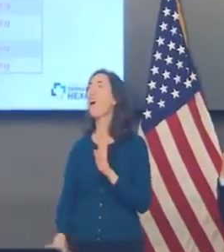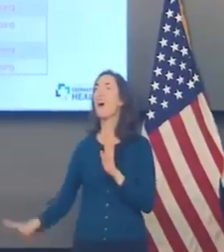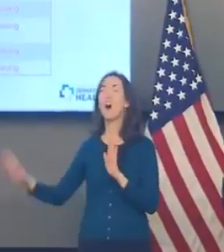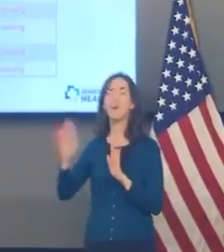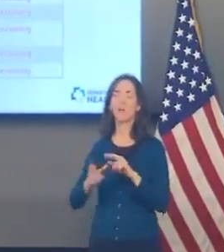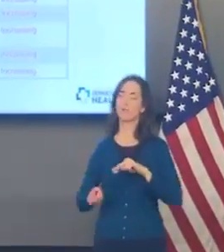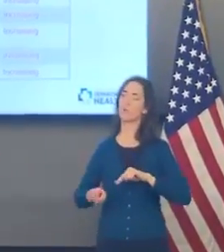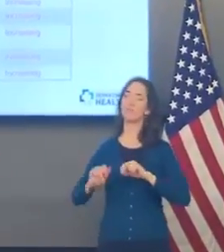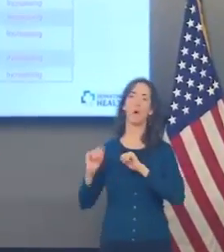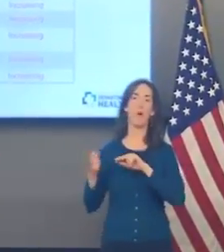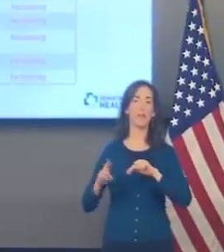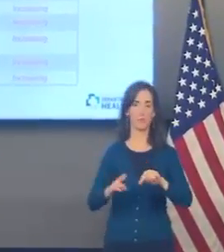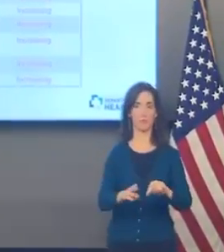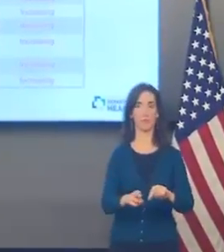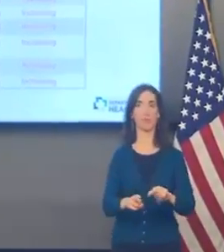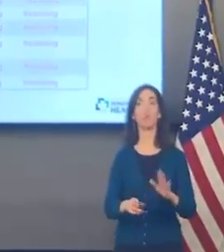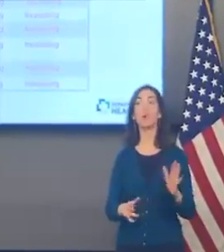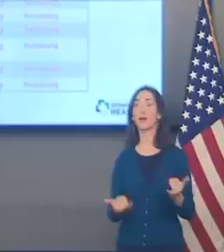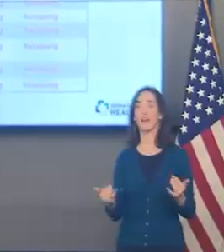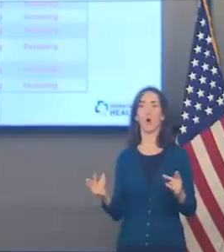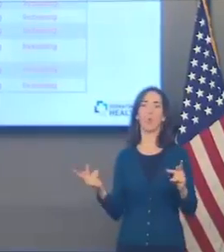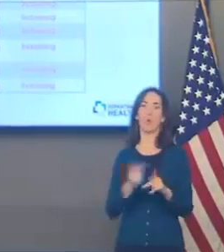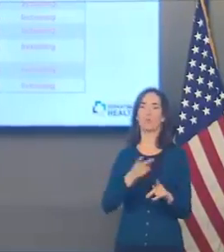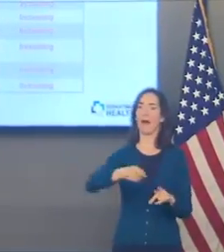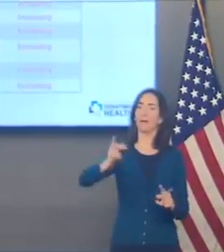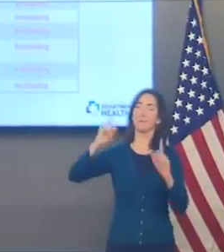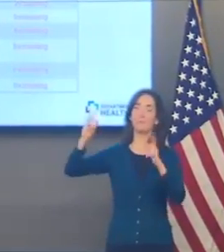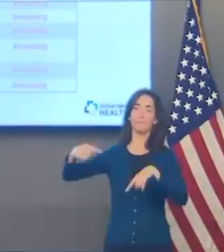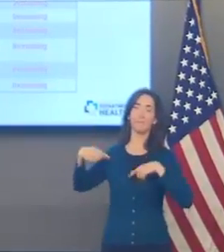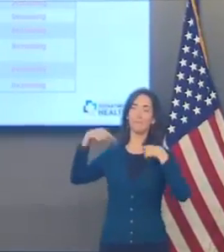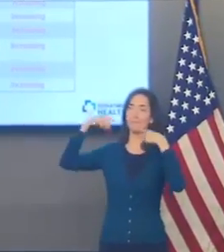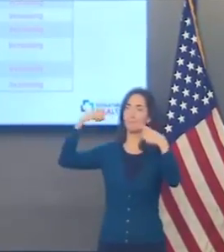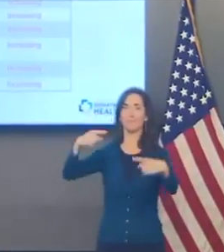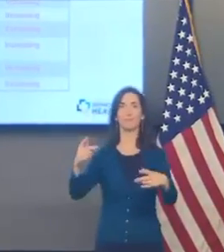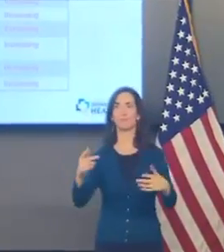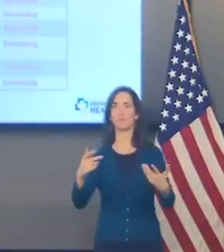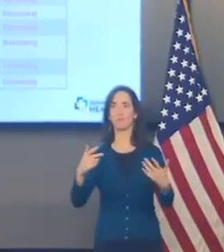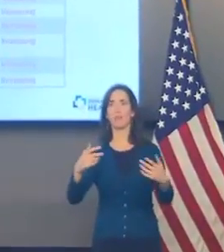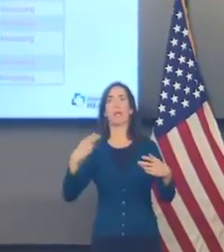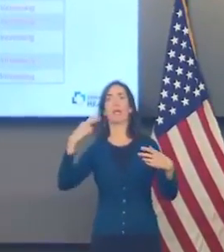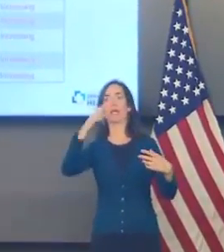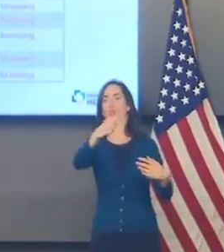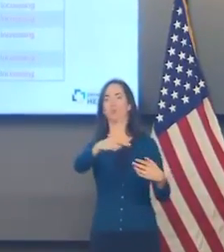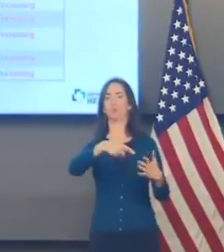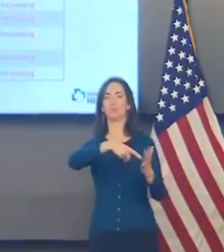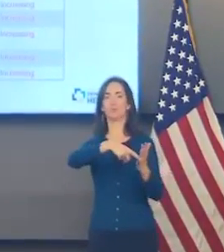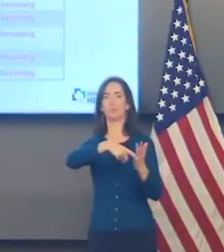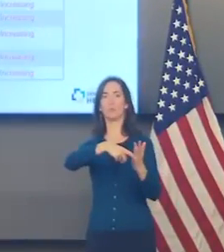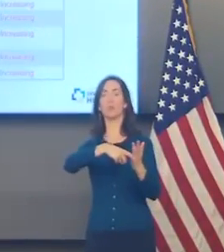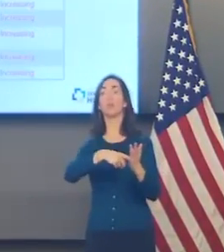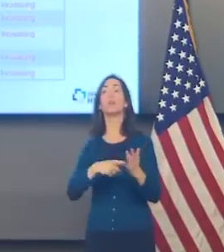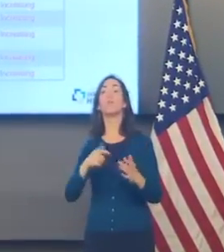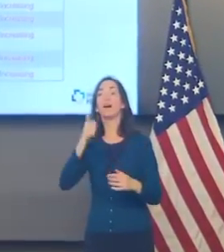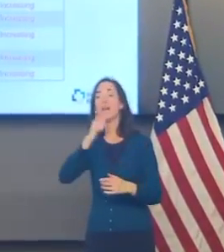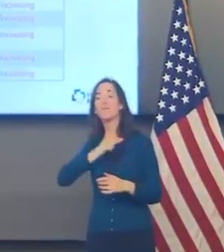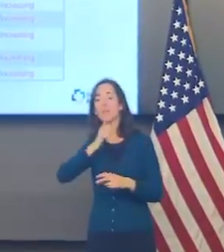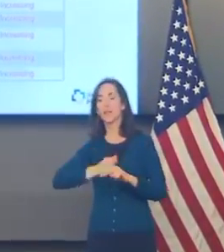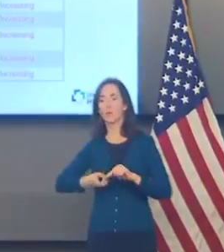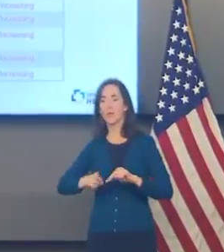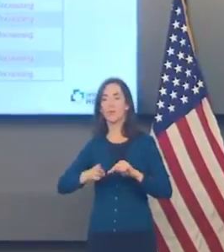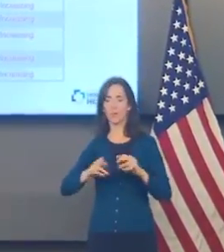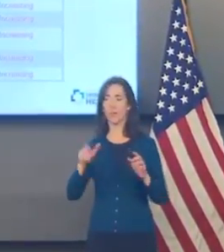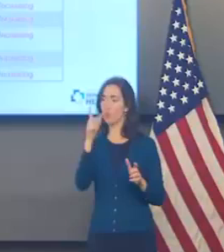relatively historic levels, how high we are, but the rate continues to go up. Each of these three